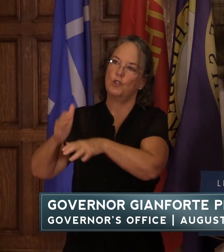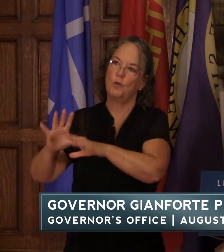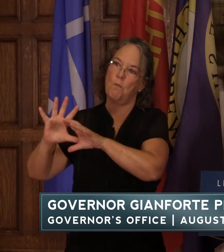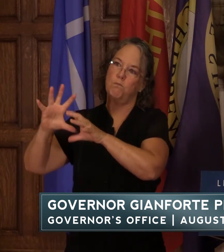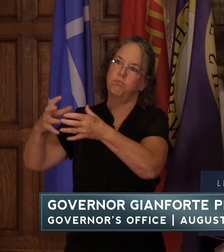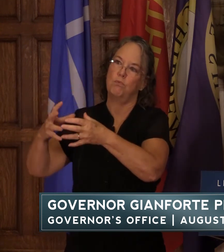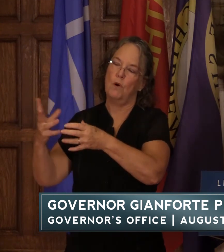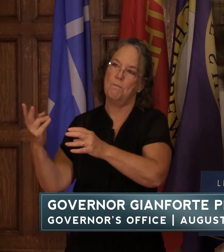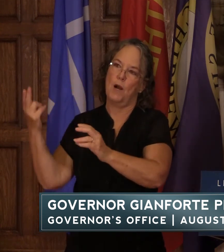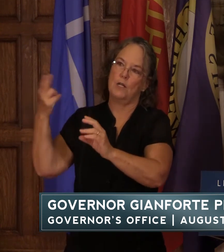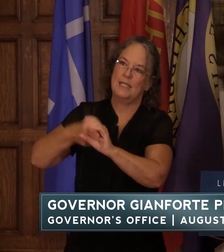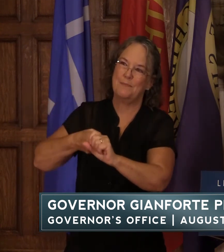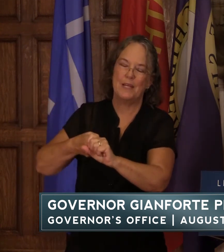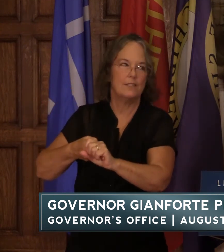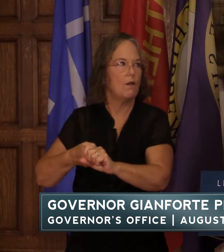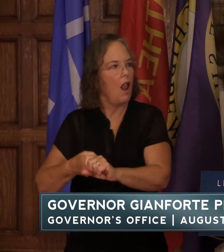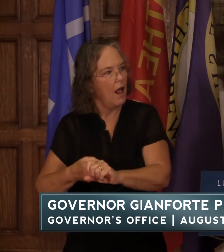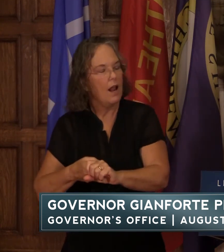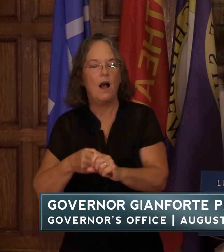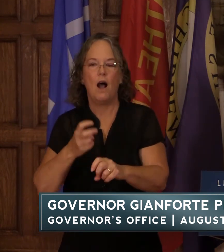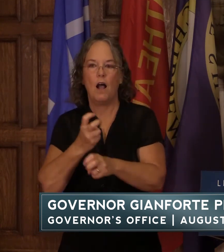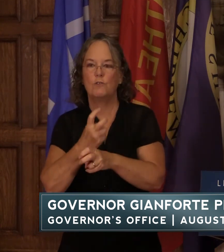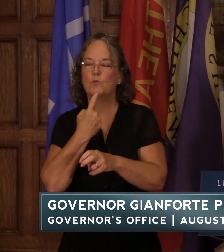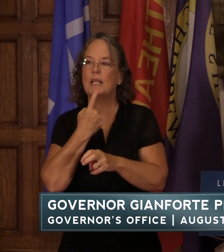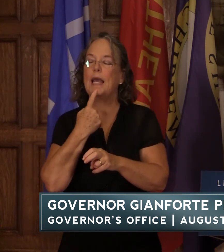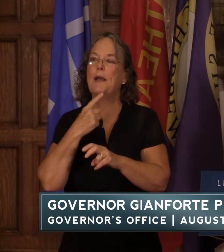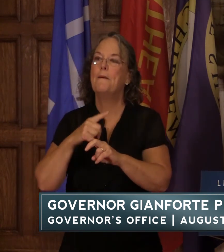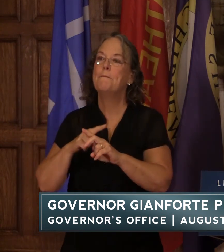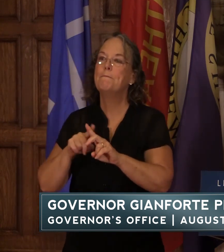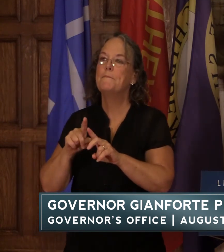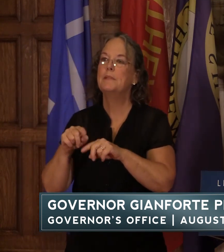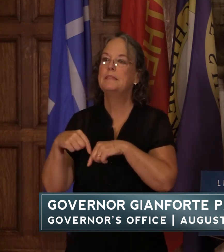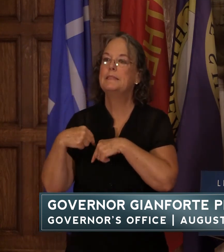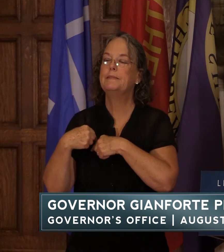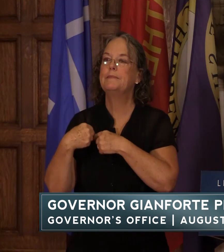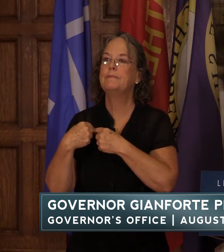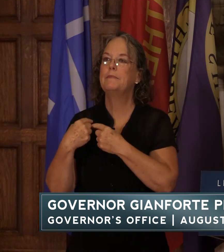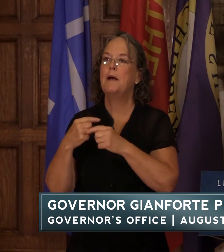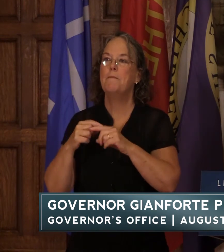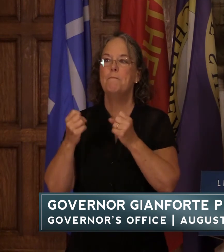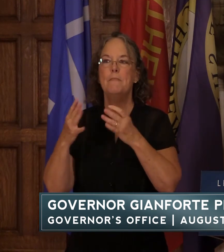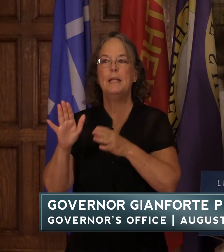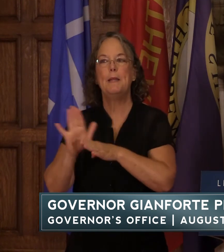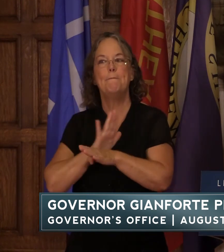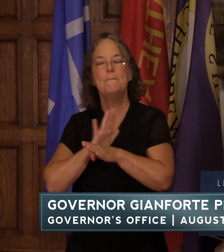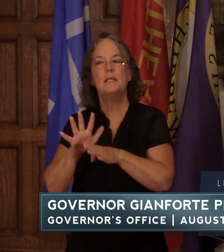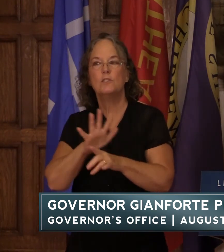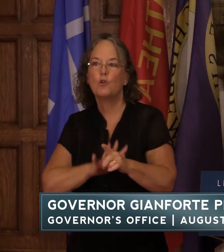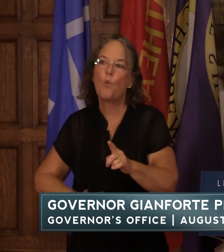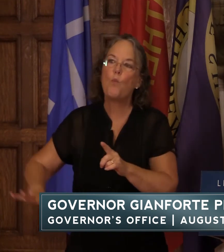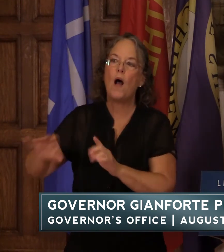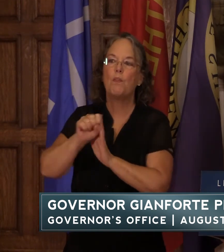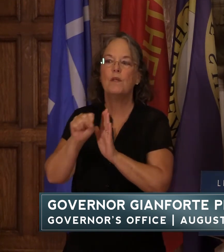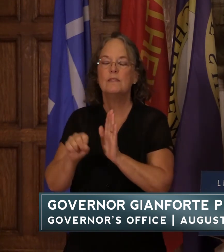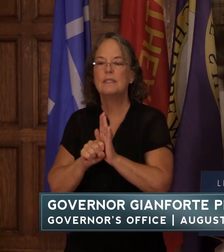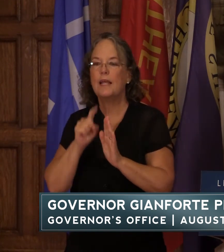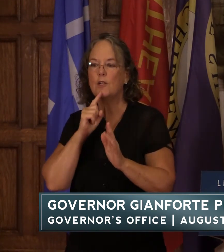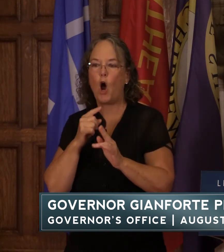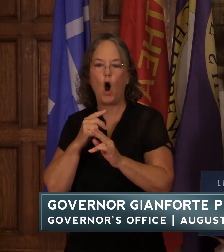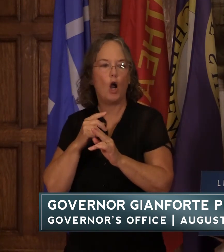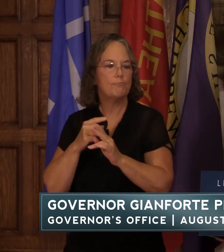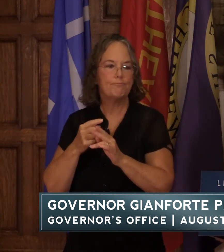participation it's been a hard tuesday uh since january but a lot of businesses across the state are still shortening closing hours